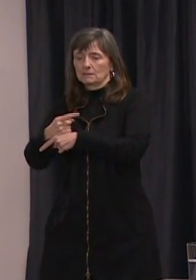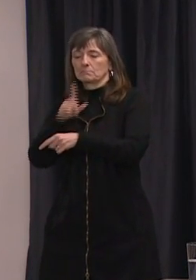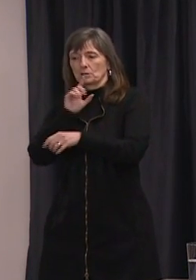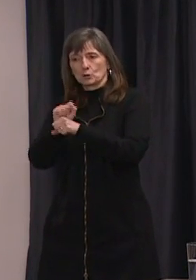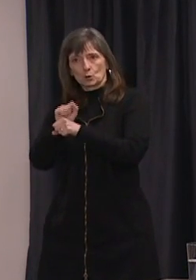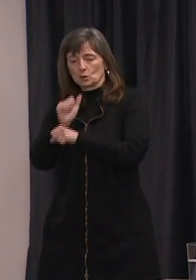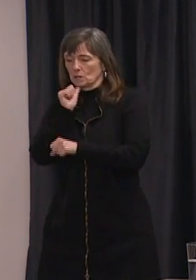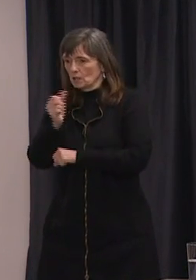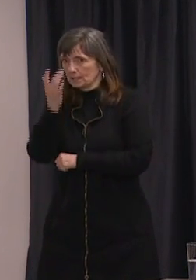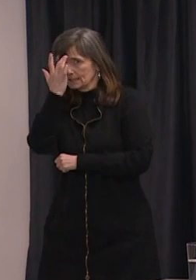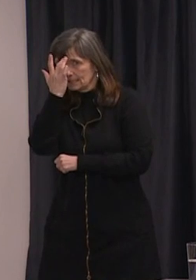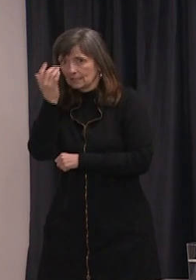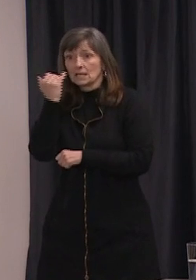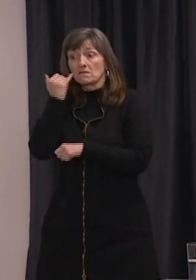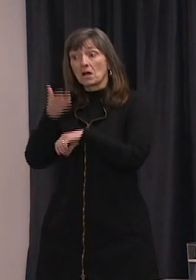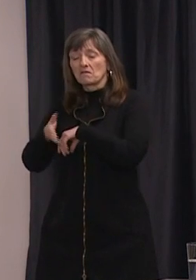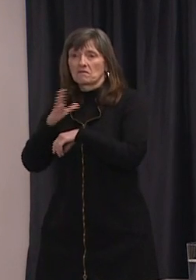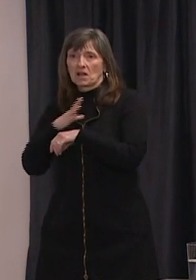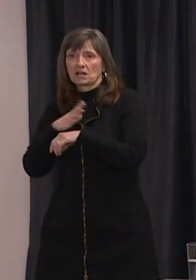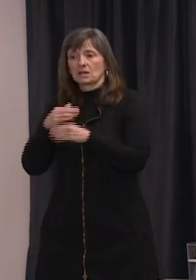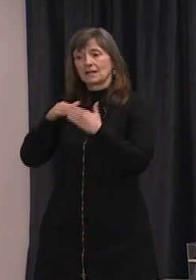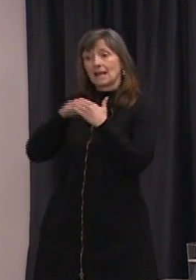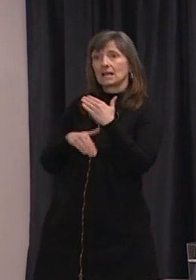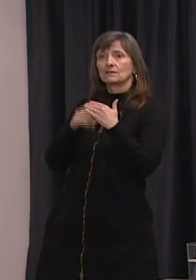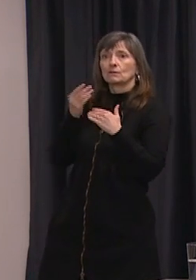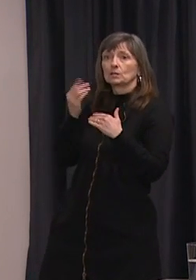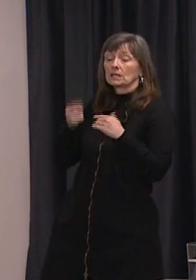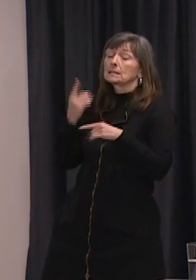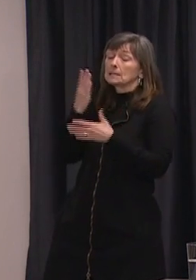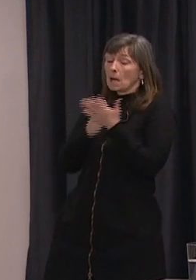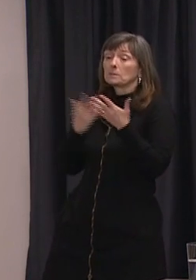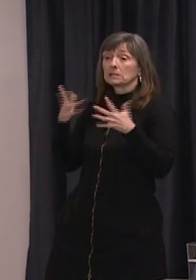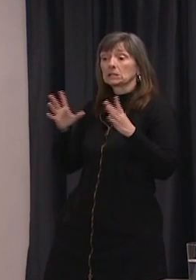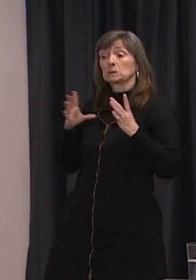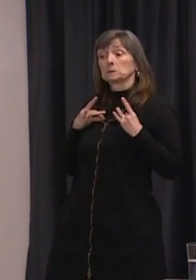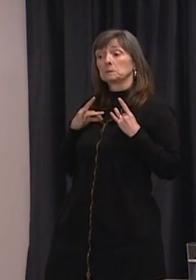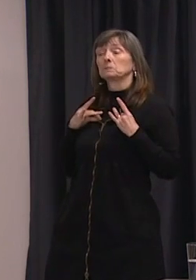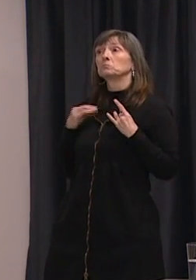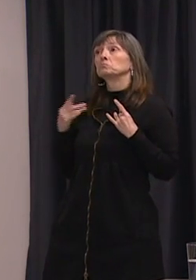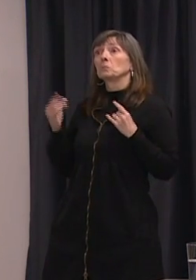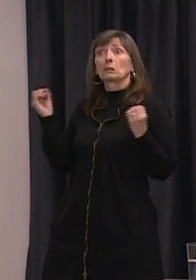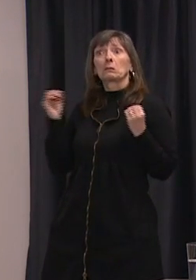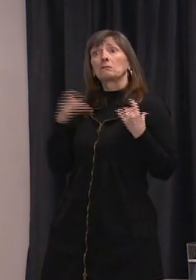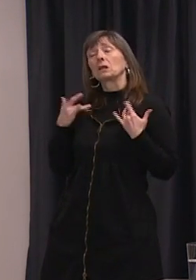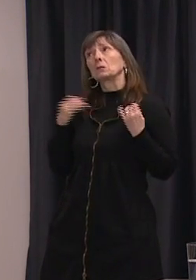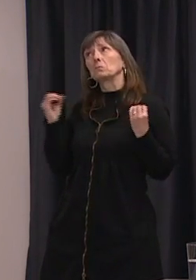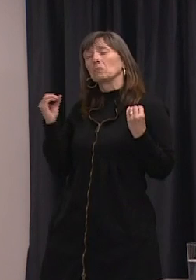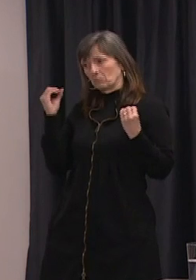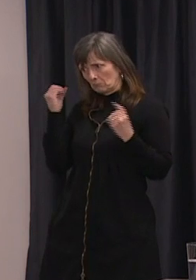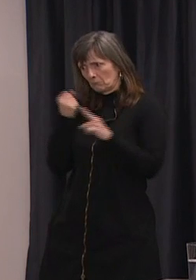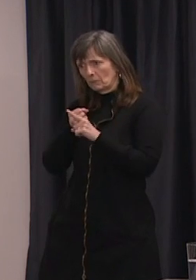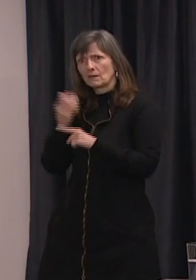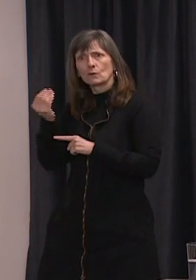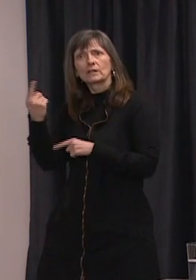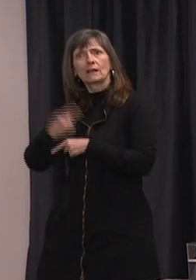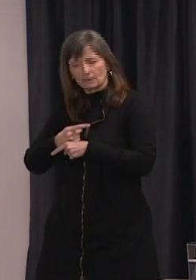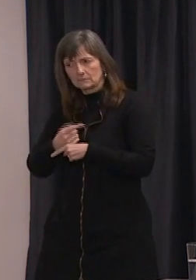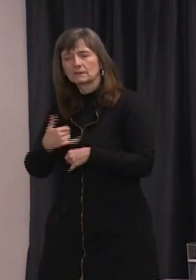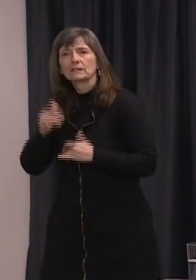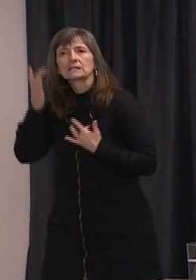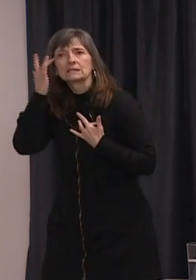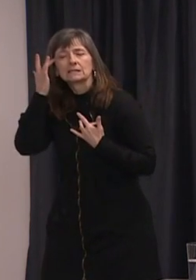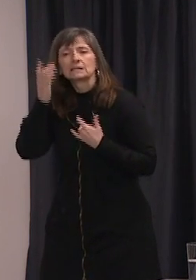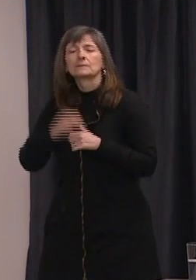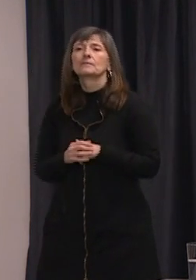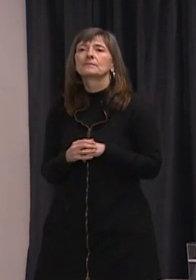period of time. Social distancing is a term applied to certain measures that are taken by public health to stop, slow down, or